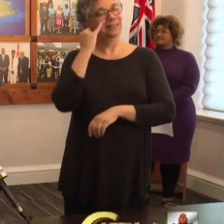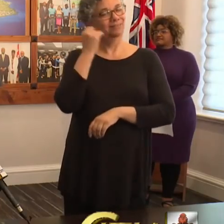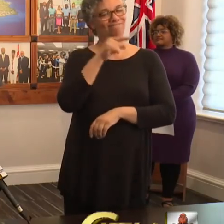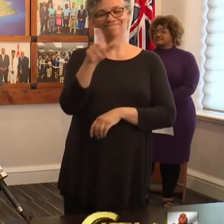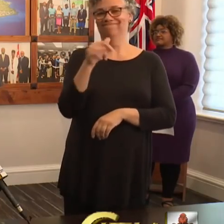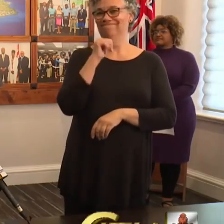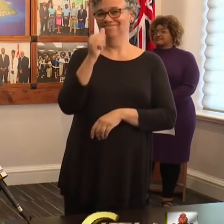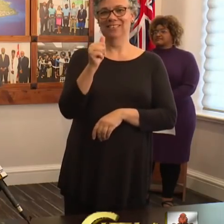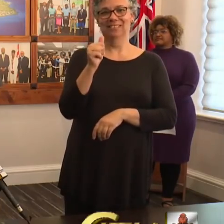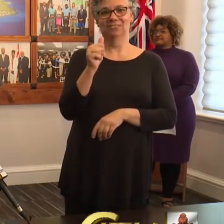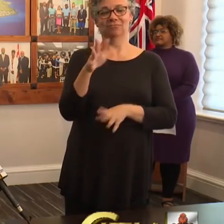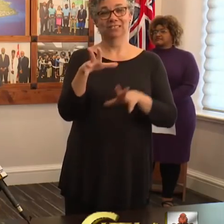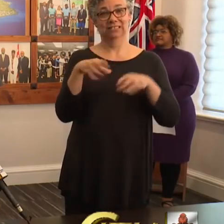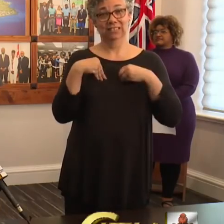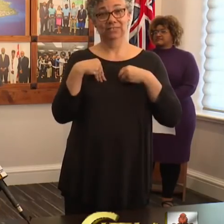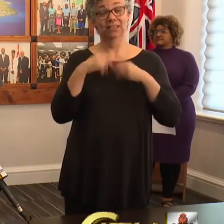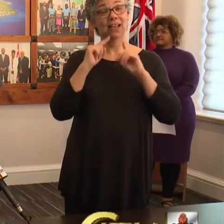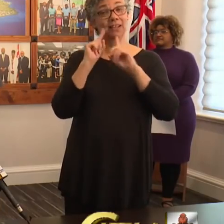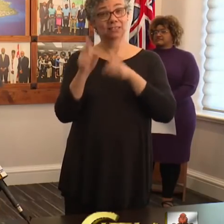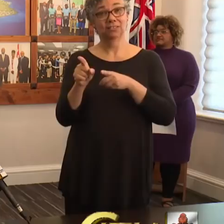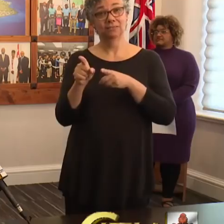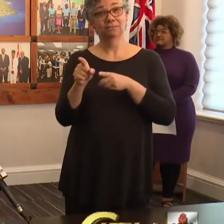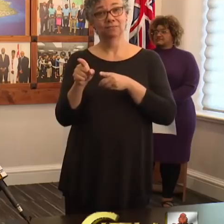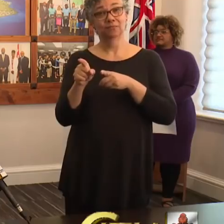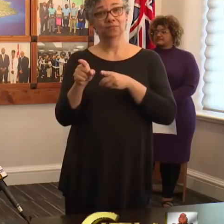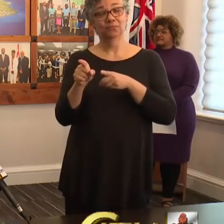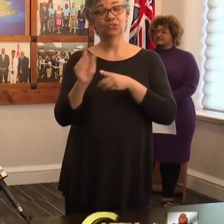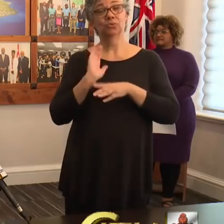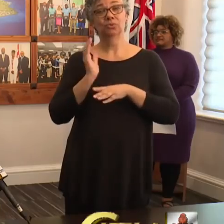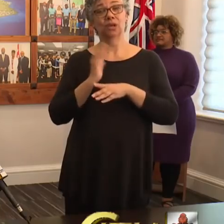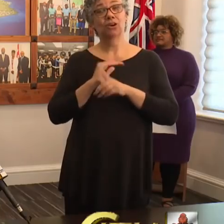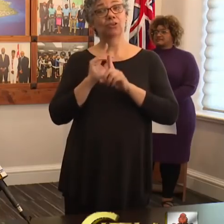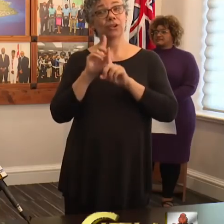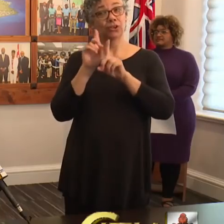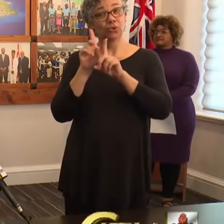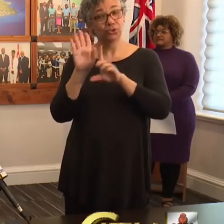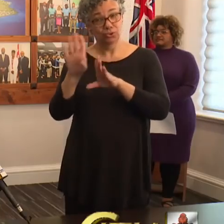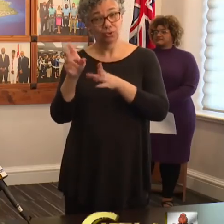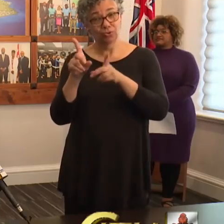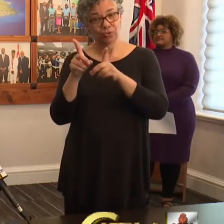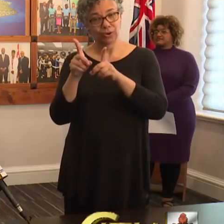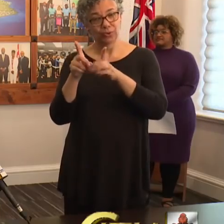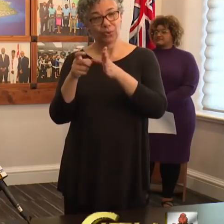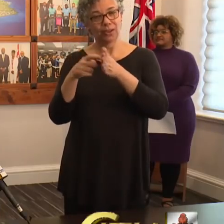a response to our notifications, please stand by.